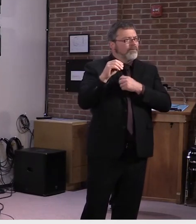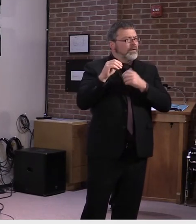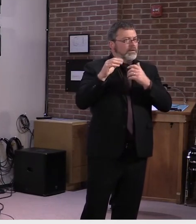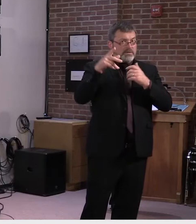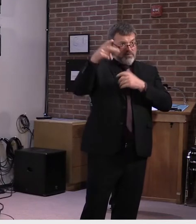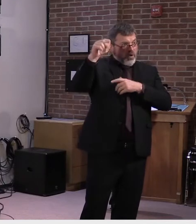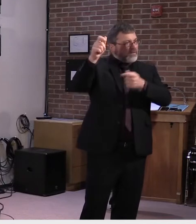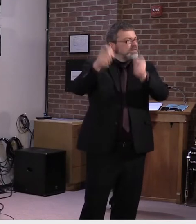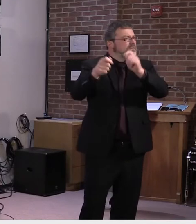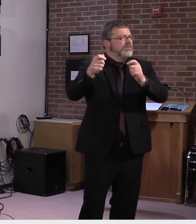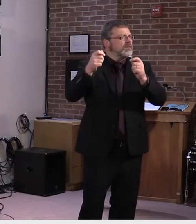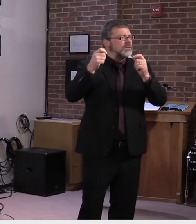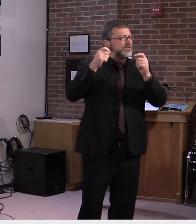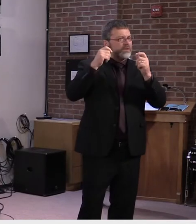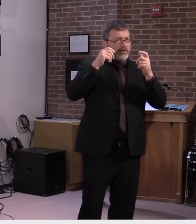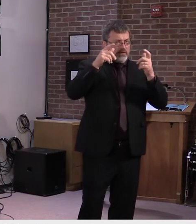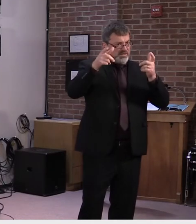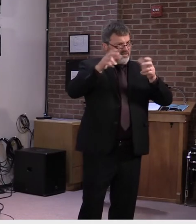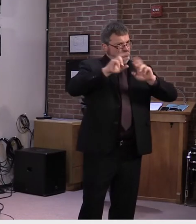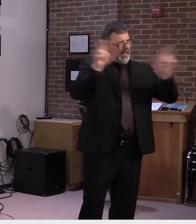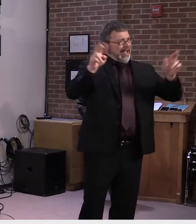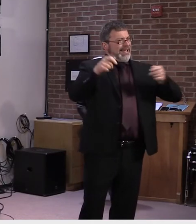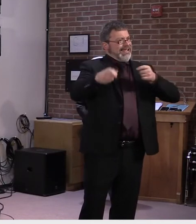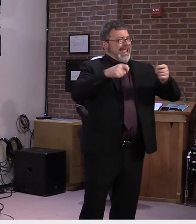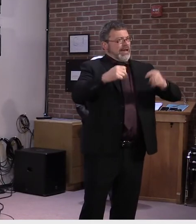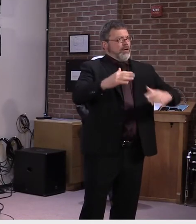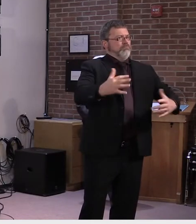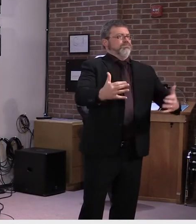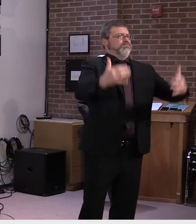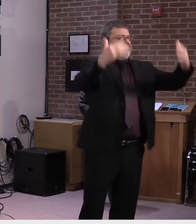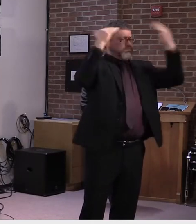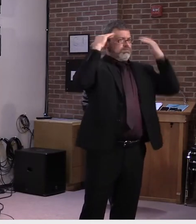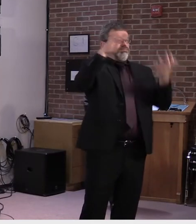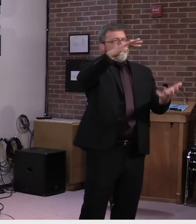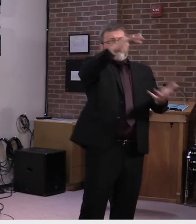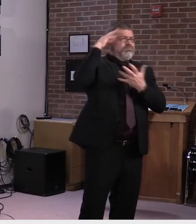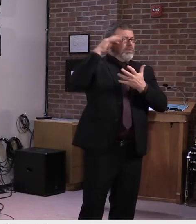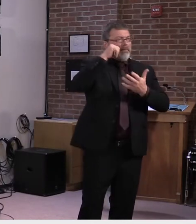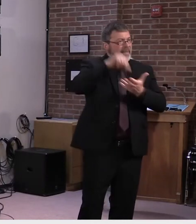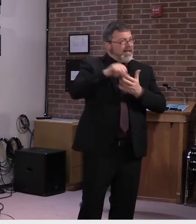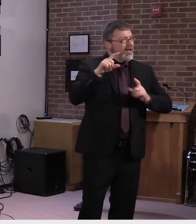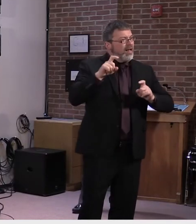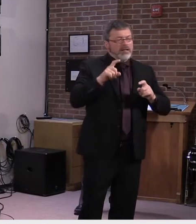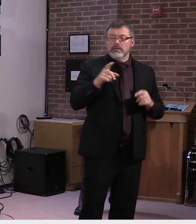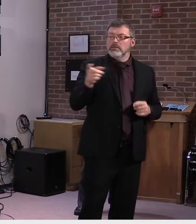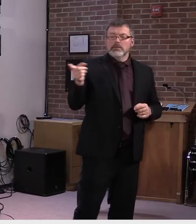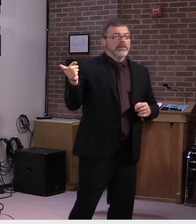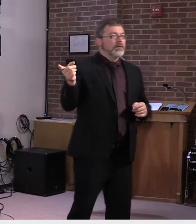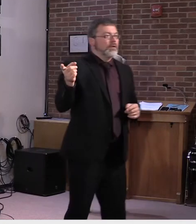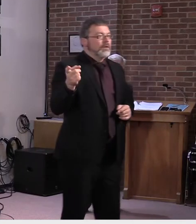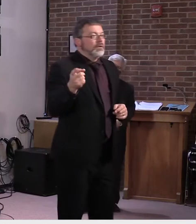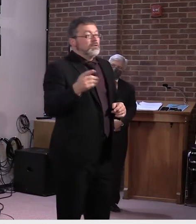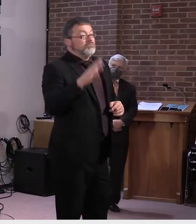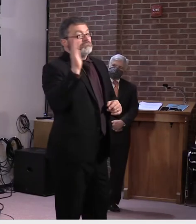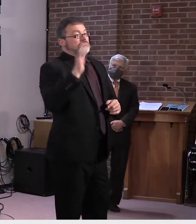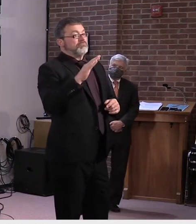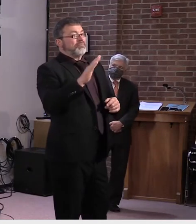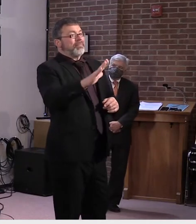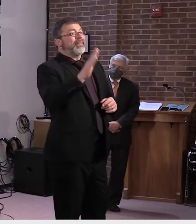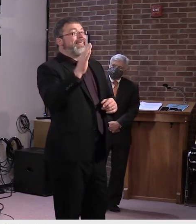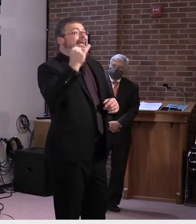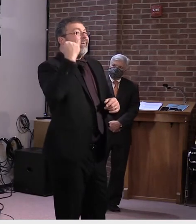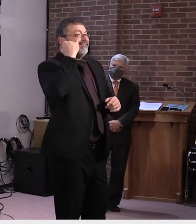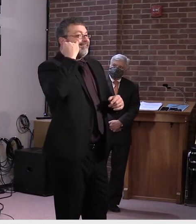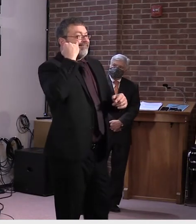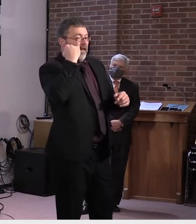I, I don't know. I haven't spoken to him about this, but I've given a little bit of thought. And, uh, if we get to that point, you know, where it is looking